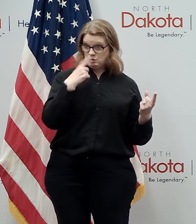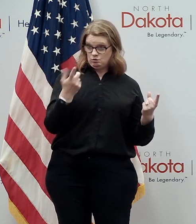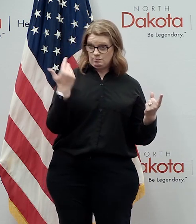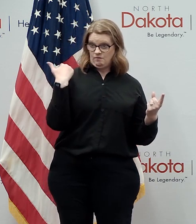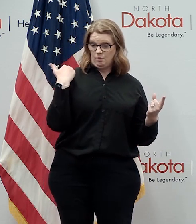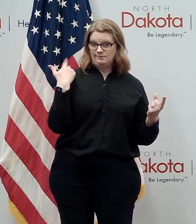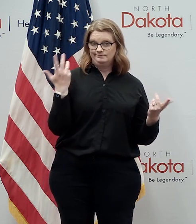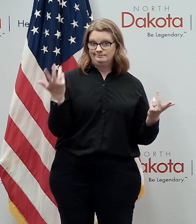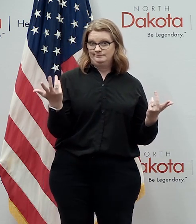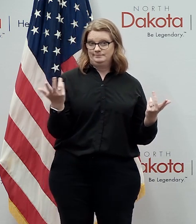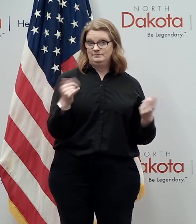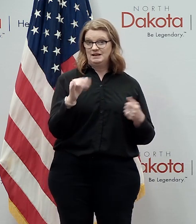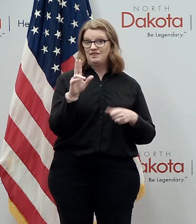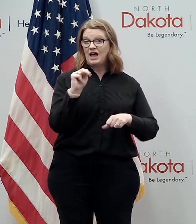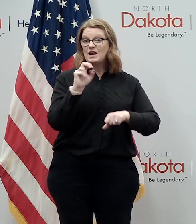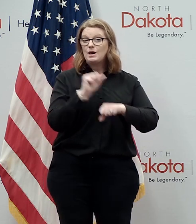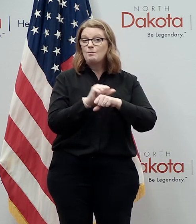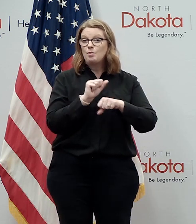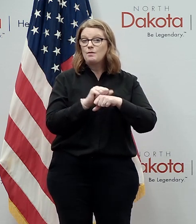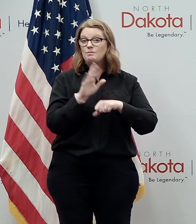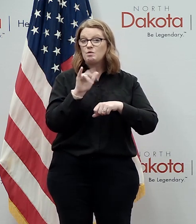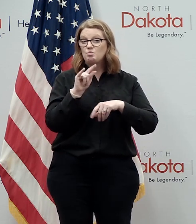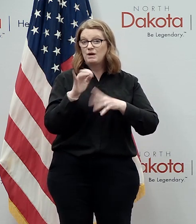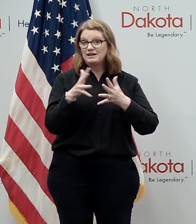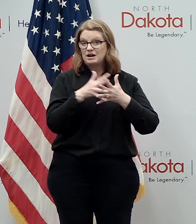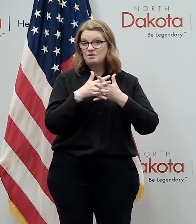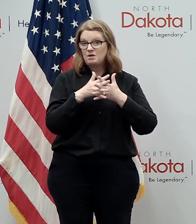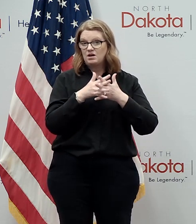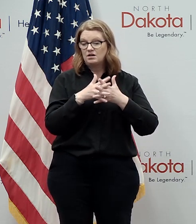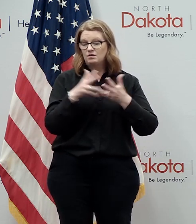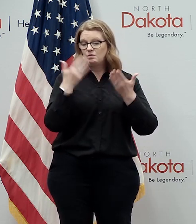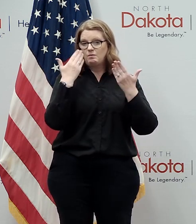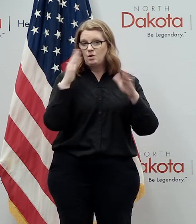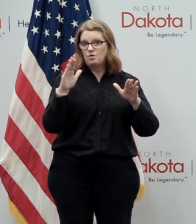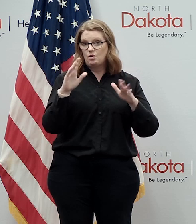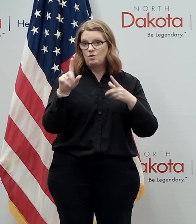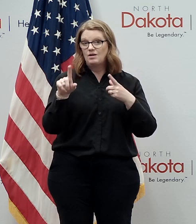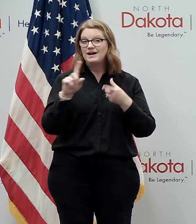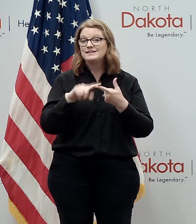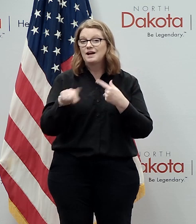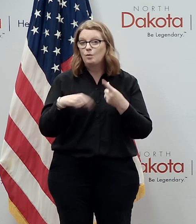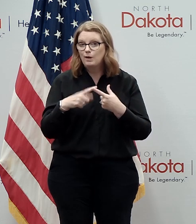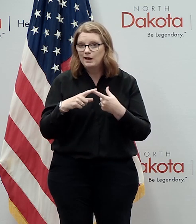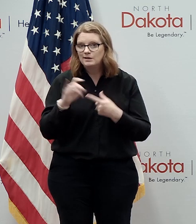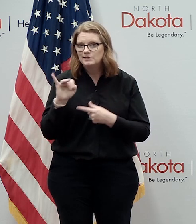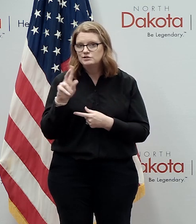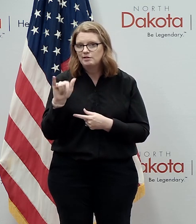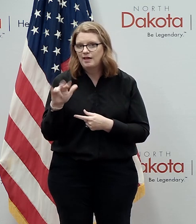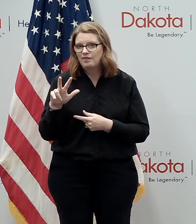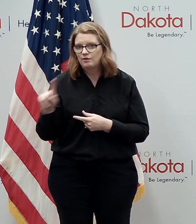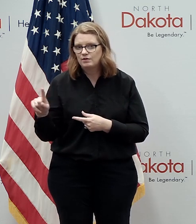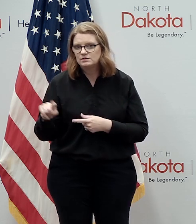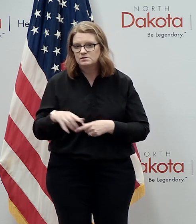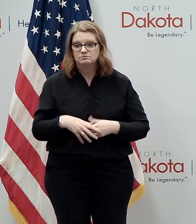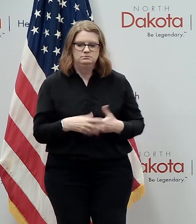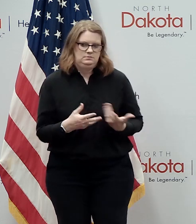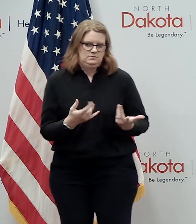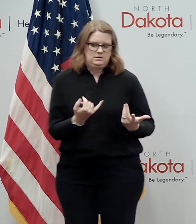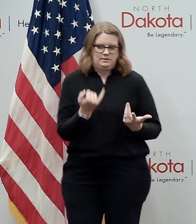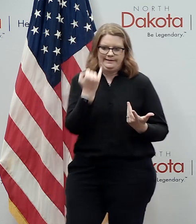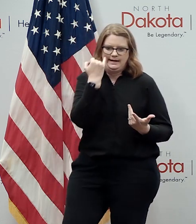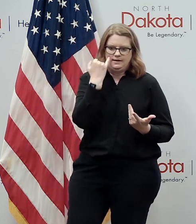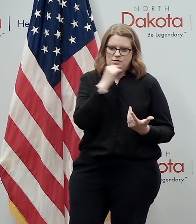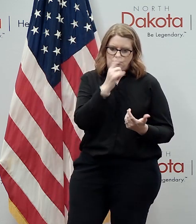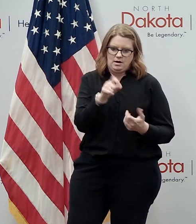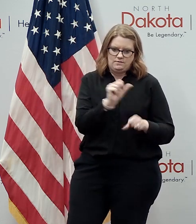won't really know the unemployment rate in America until after July 31st, because people are smart, and if you get paid more to not work than you can get